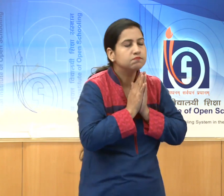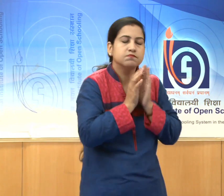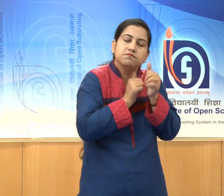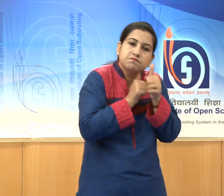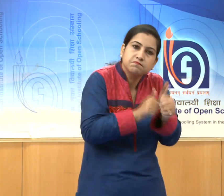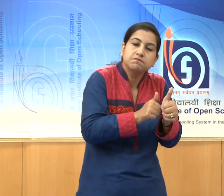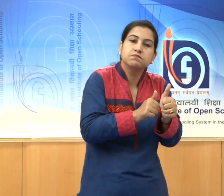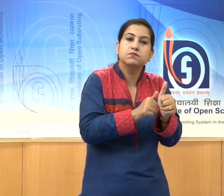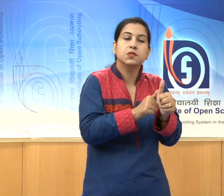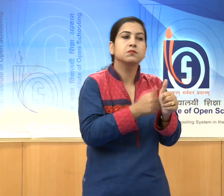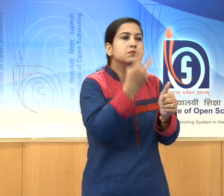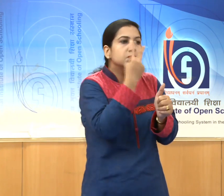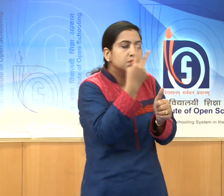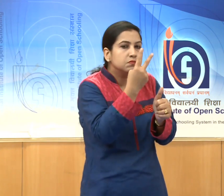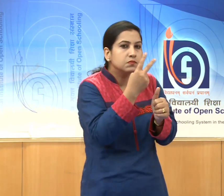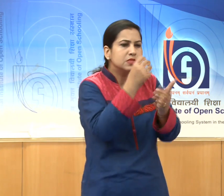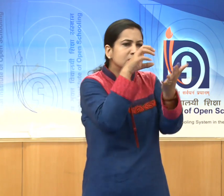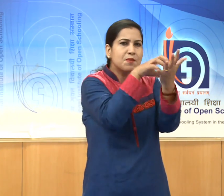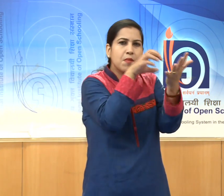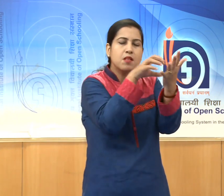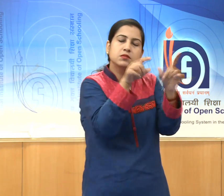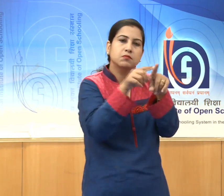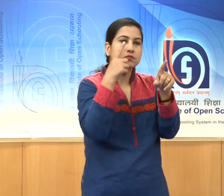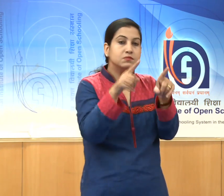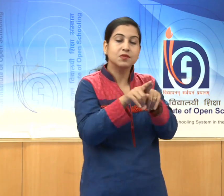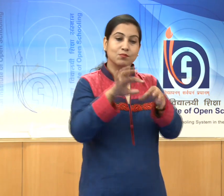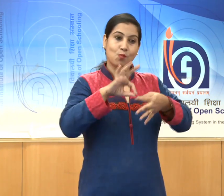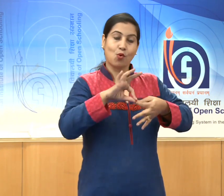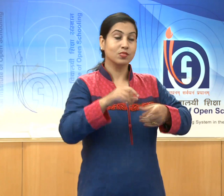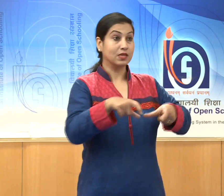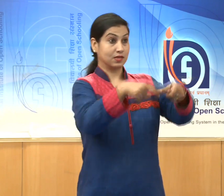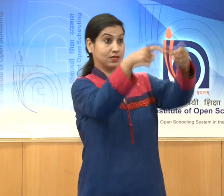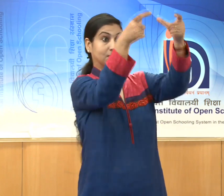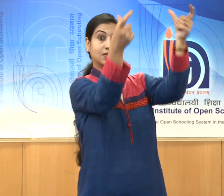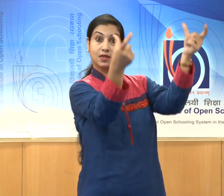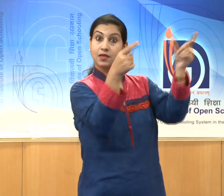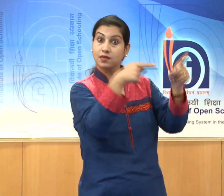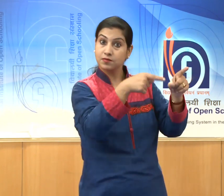symbols like Bodhi tree, staircase